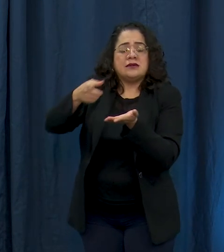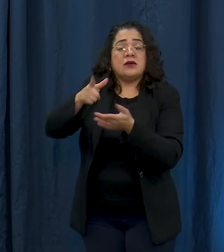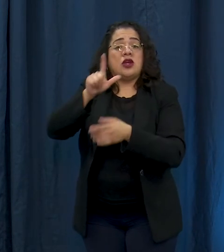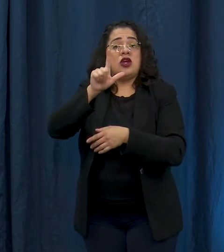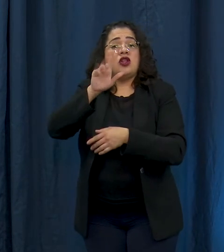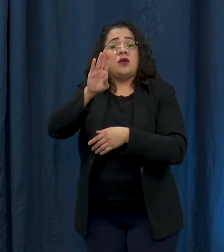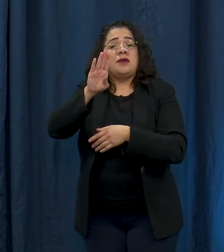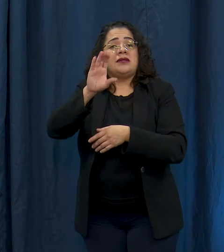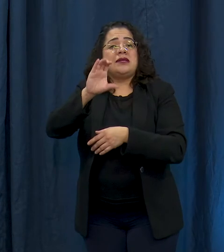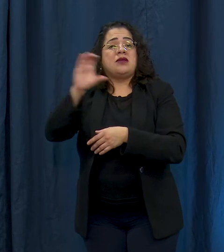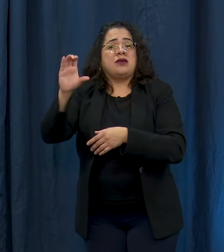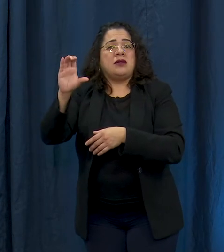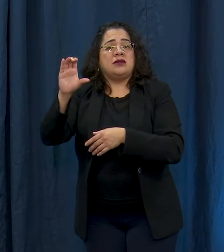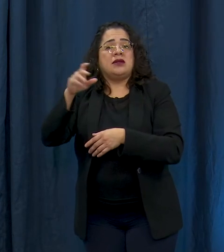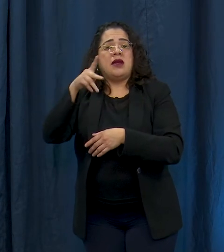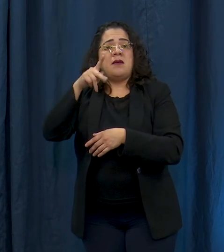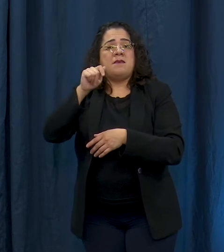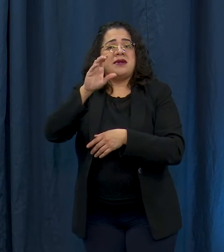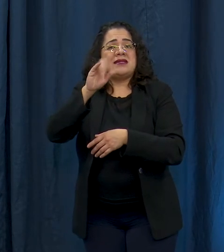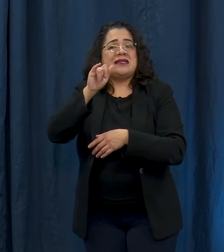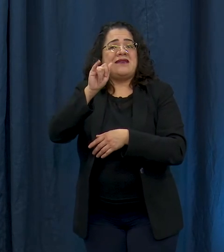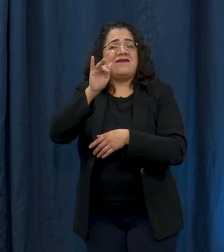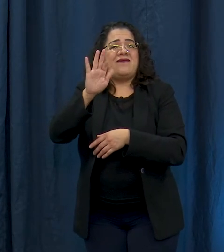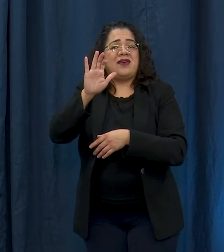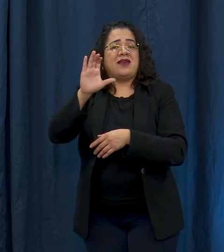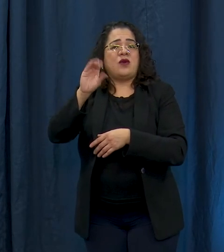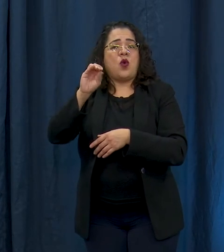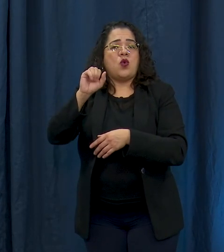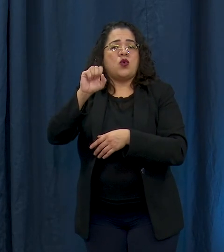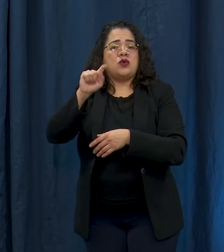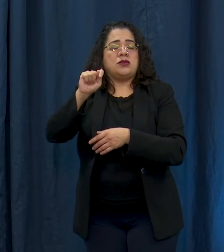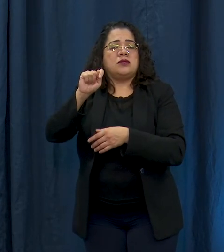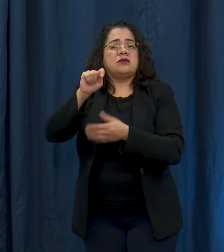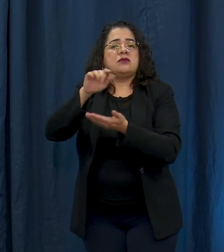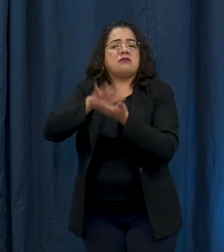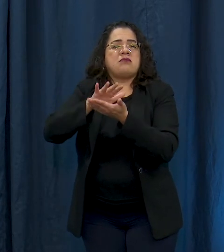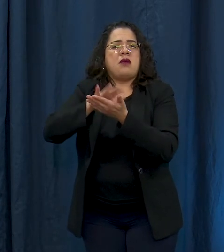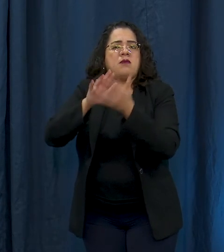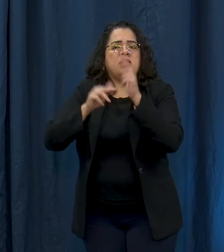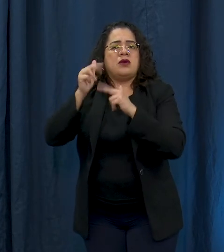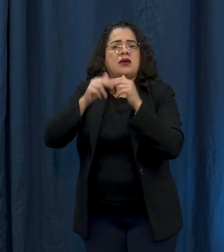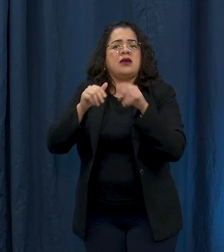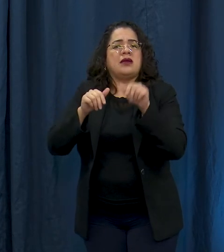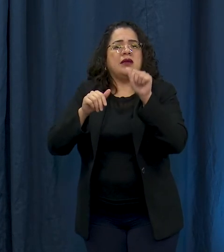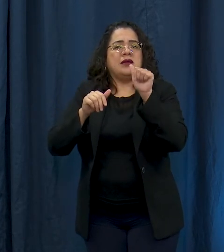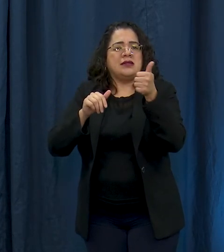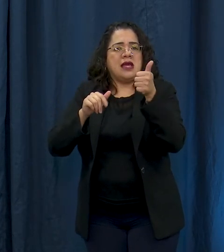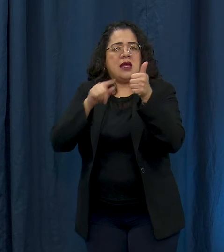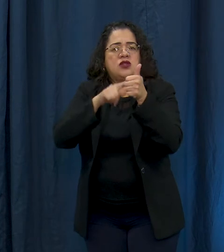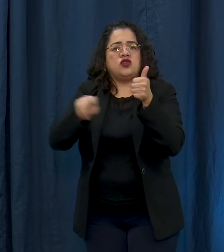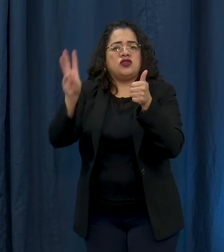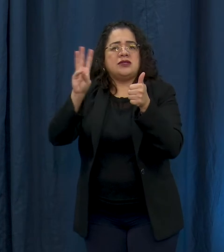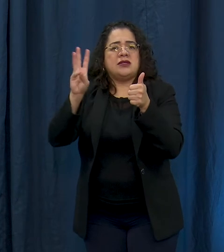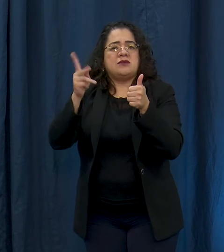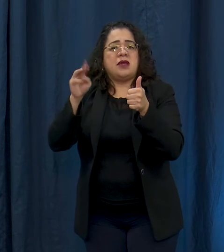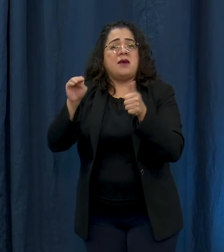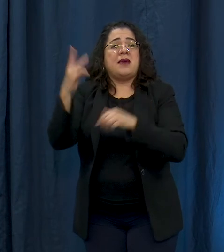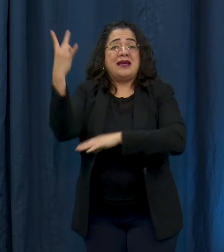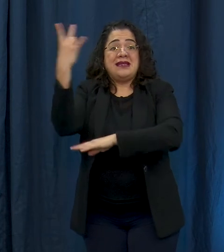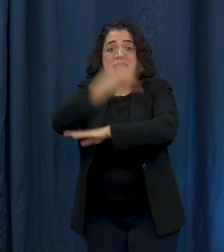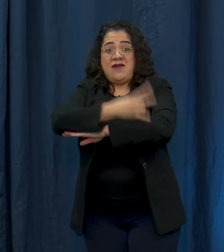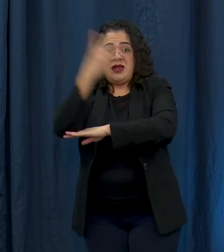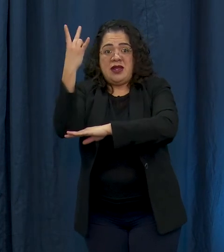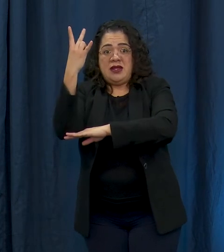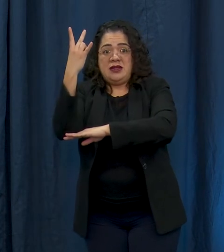at the Long Beach City College Pacific Coast campus and it will operate from 10 a.m. to 6 p.m. seven days a week until further notice as